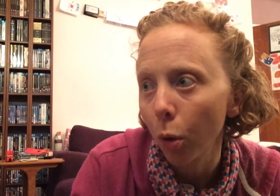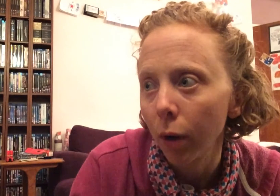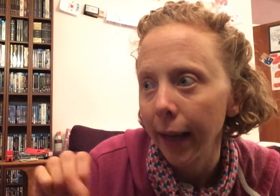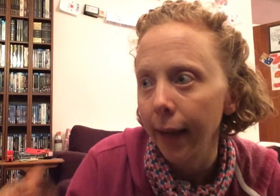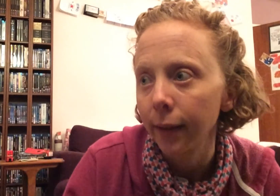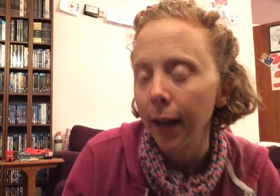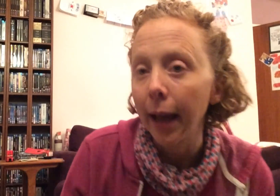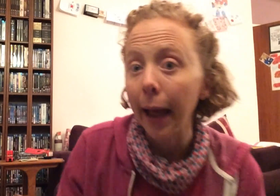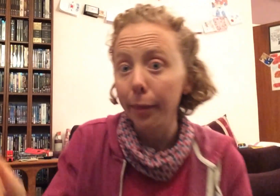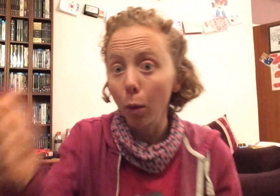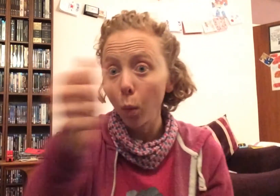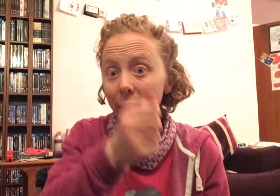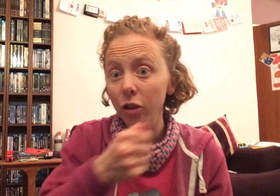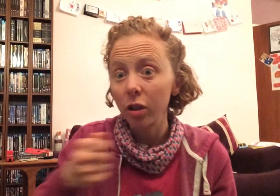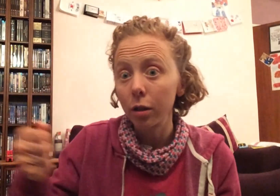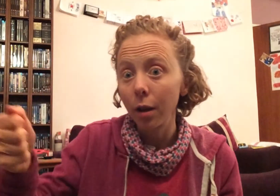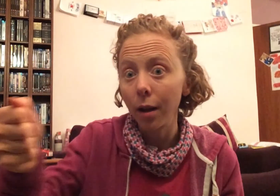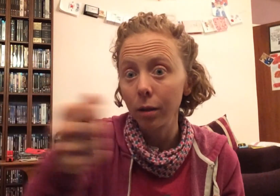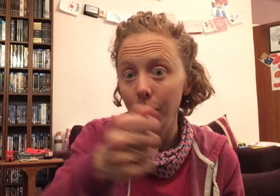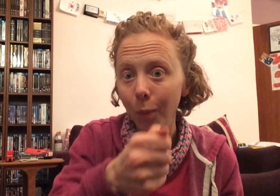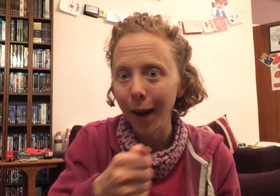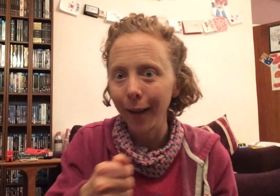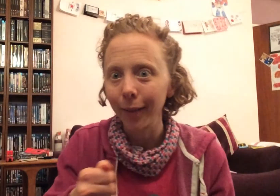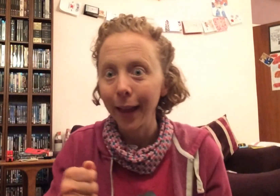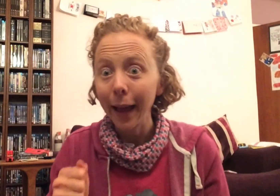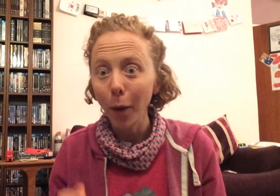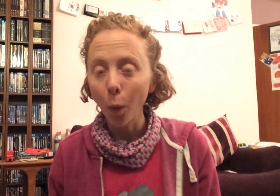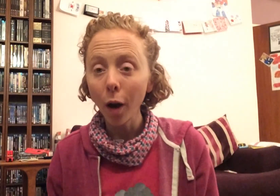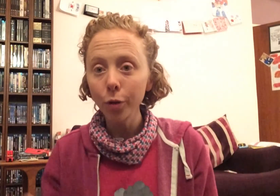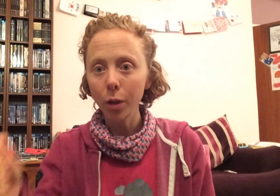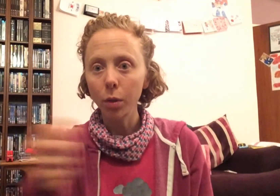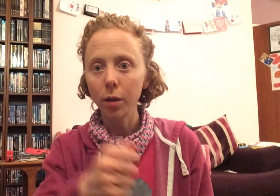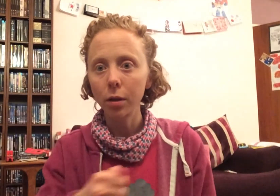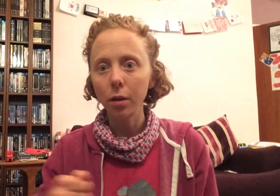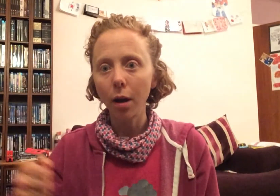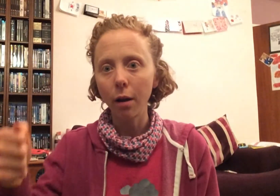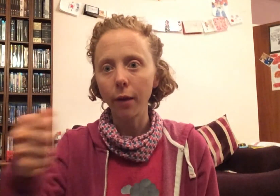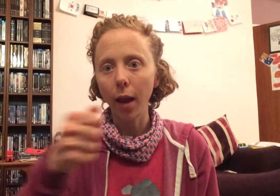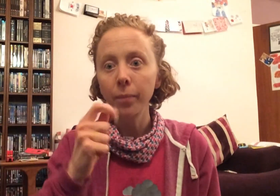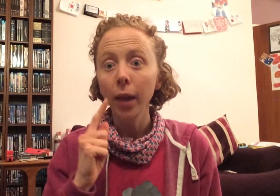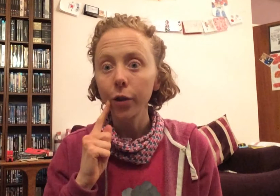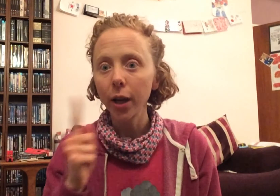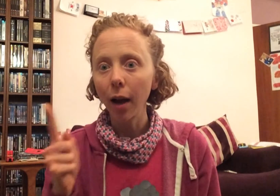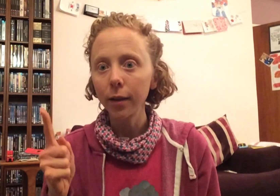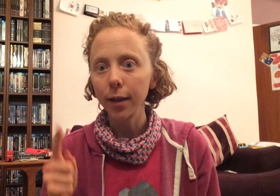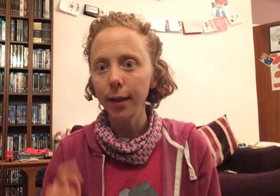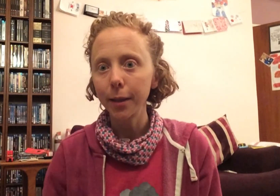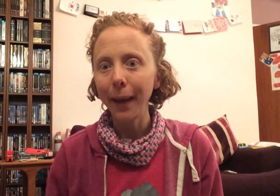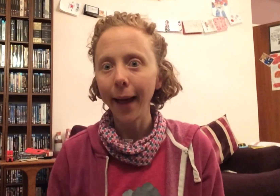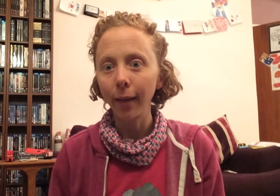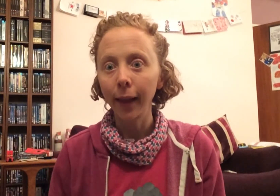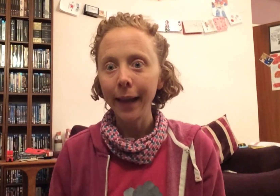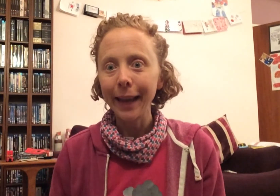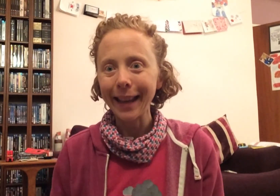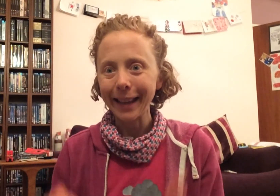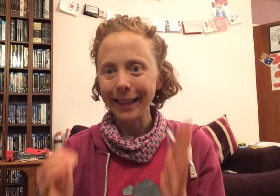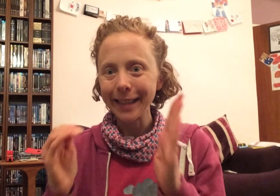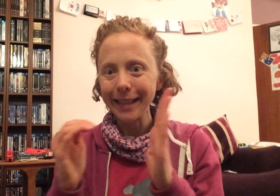all in, and the witch stirred them well. And while she was stirring, she uttered a spell. Iggety,